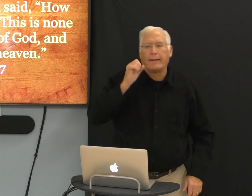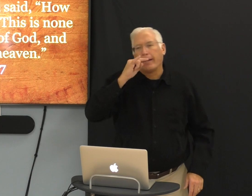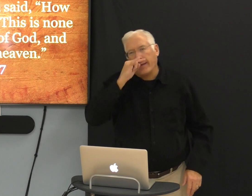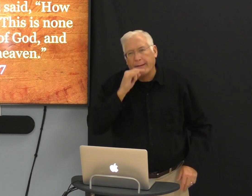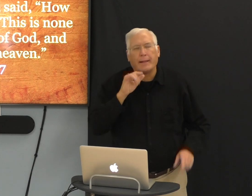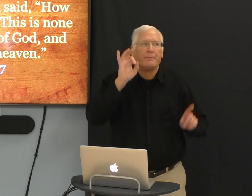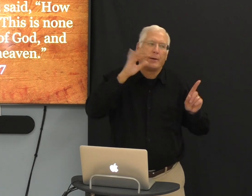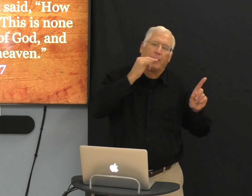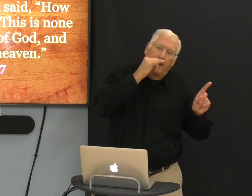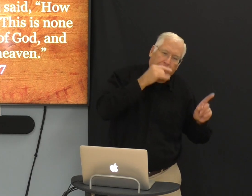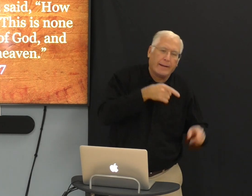preacher's kid.